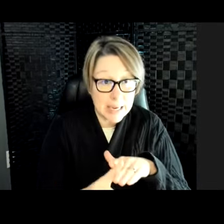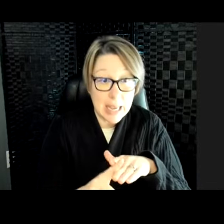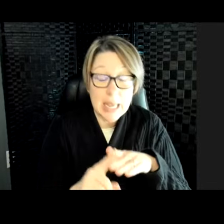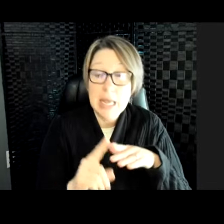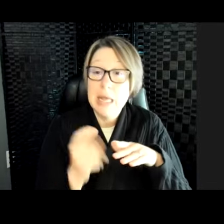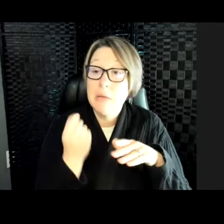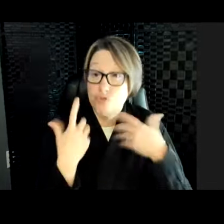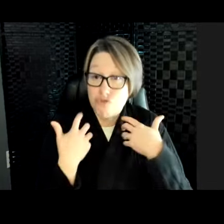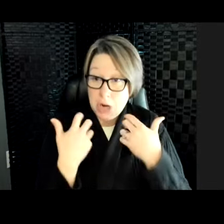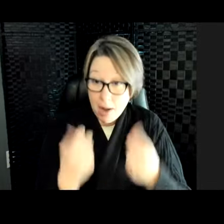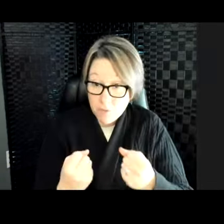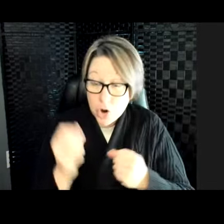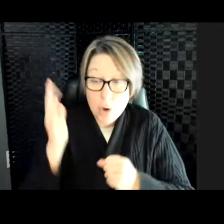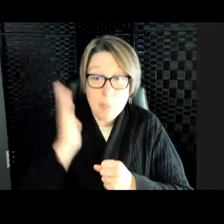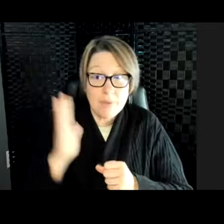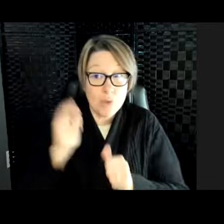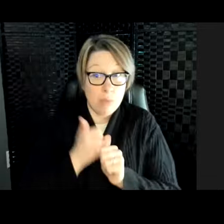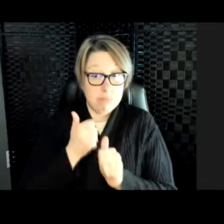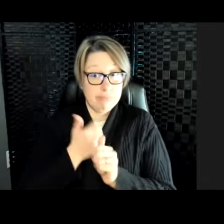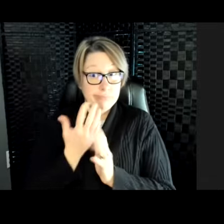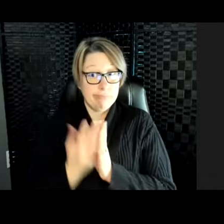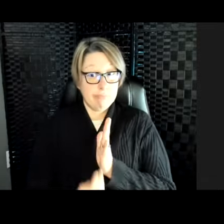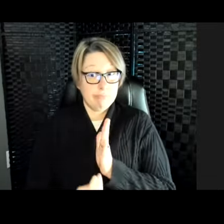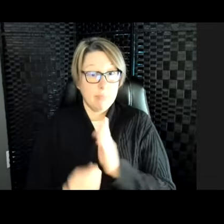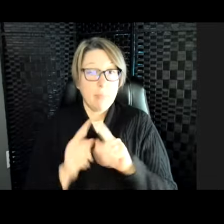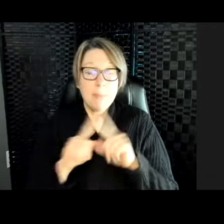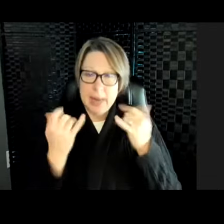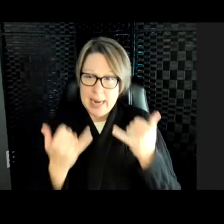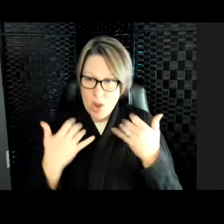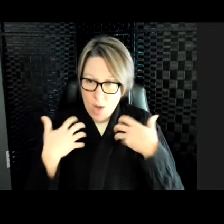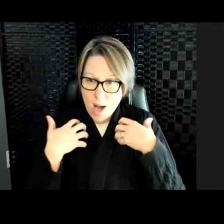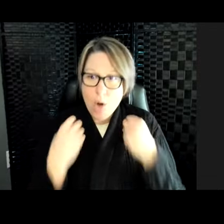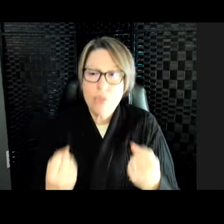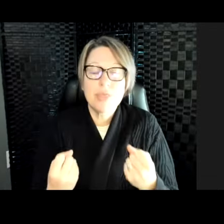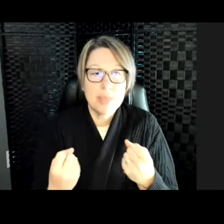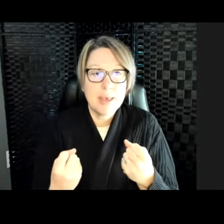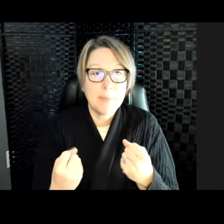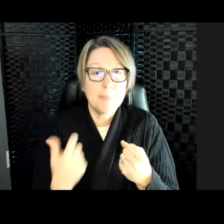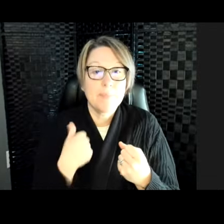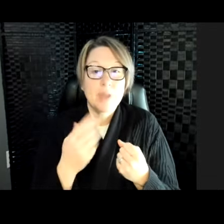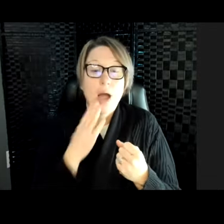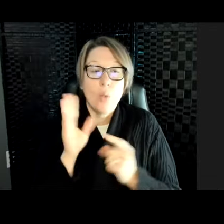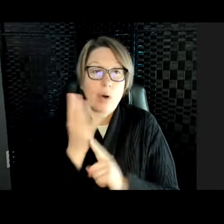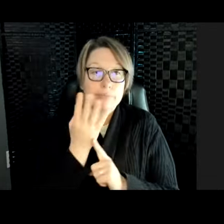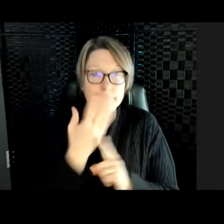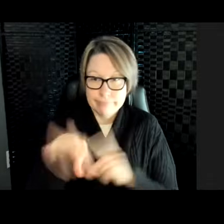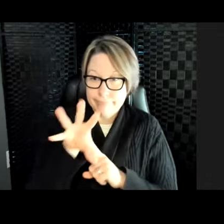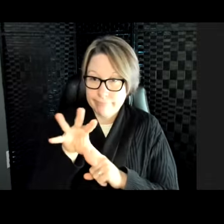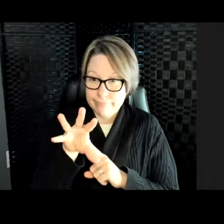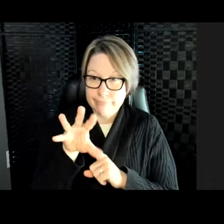endangered, but now it is at a healthy population. And I will flip my camera around and show you